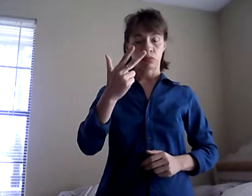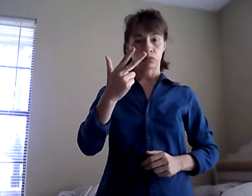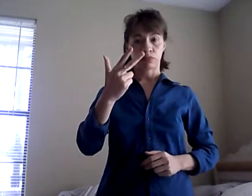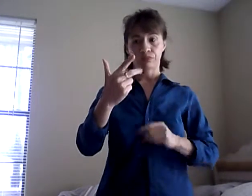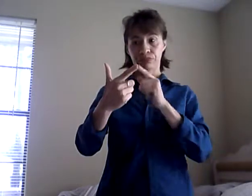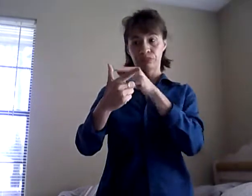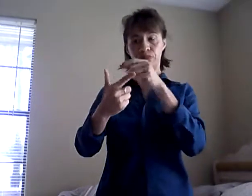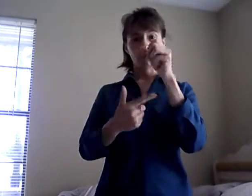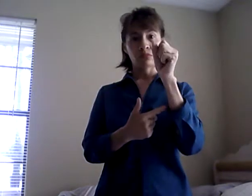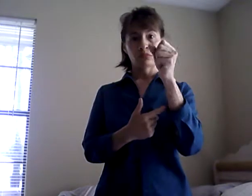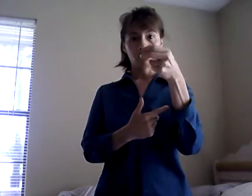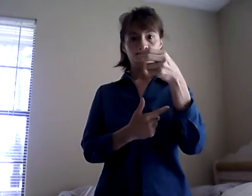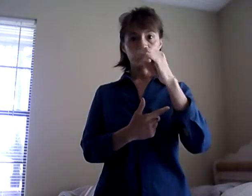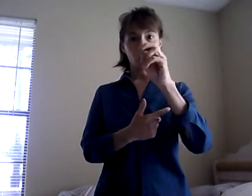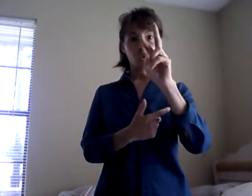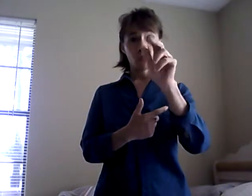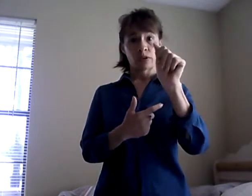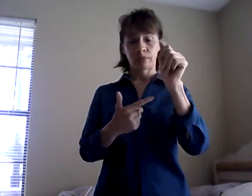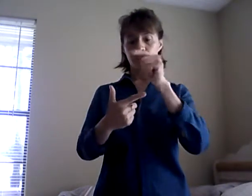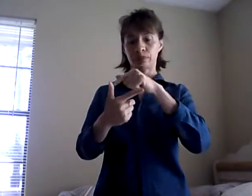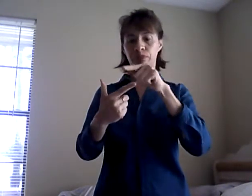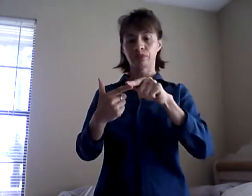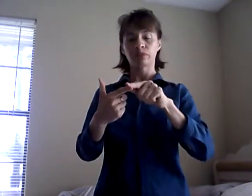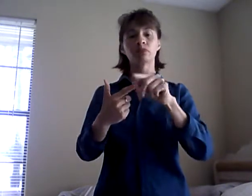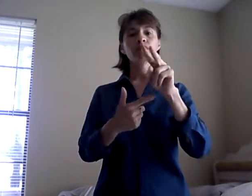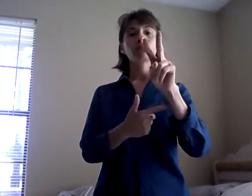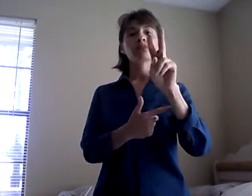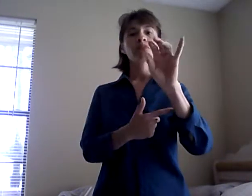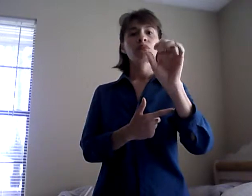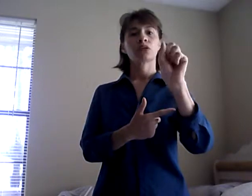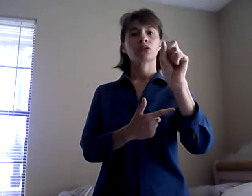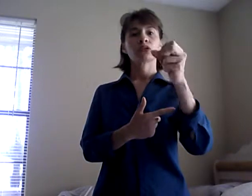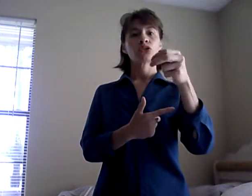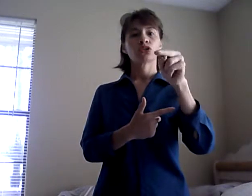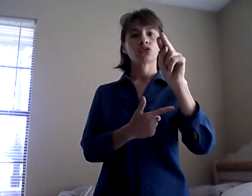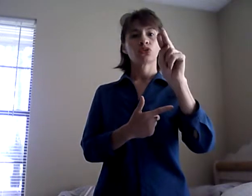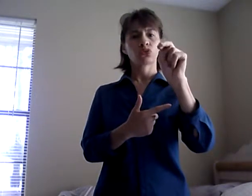We have a big fruit and a rat.